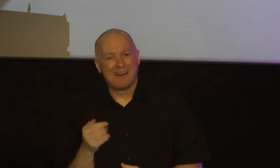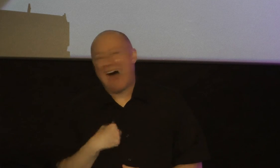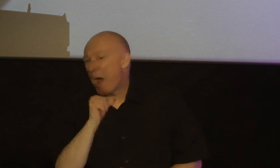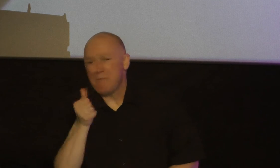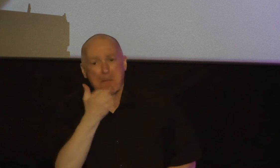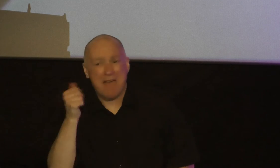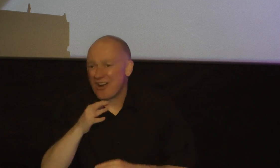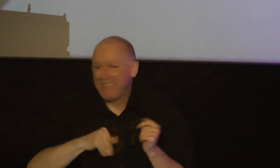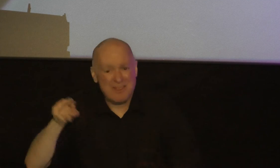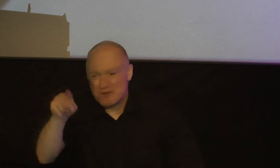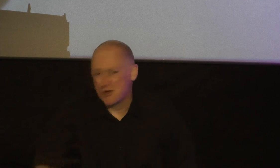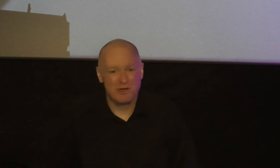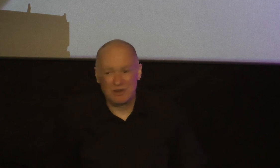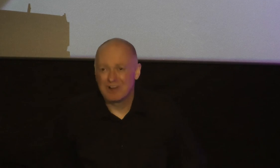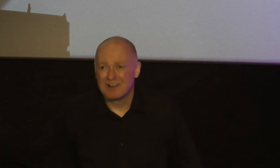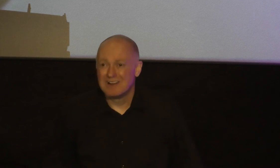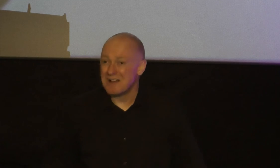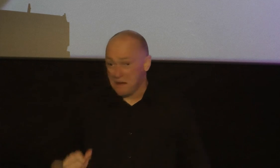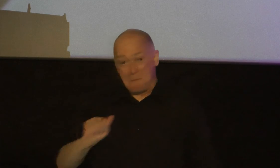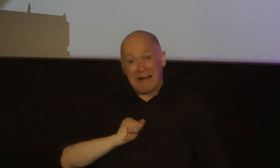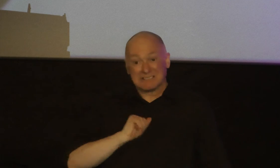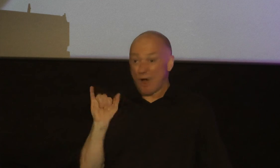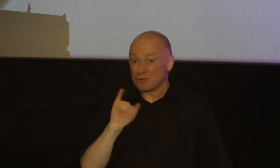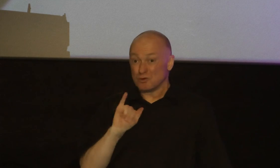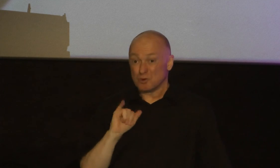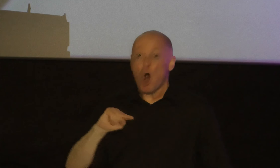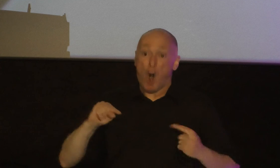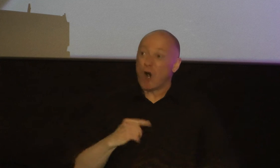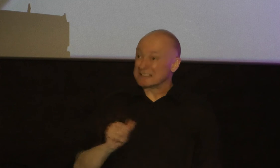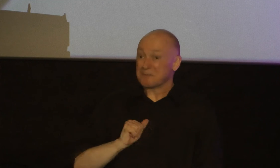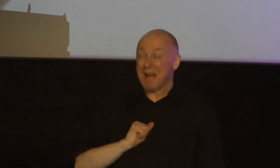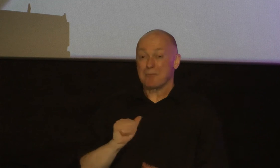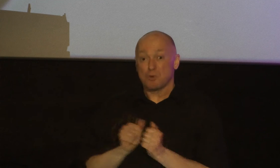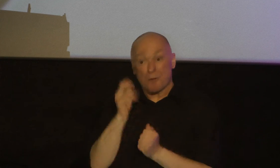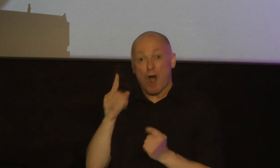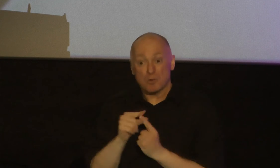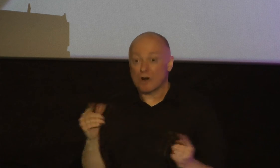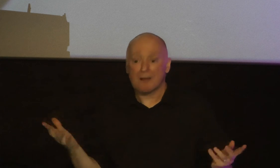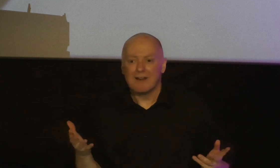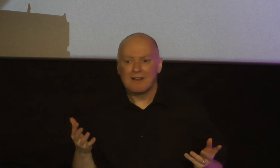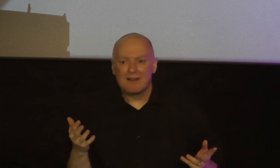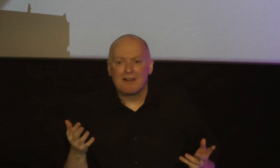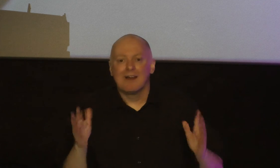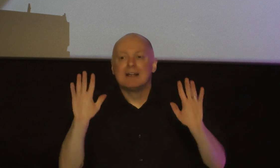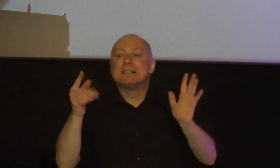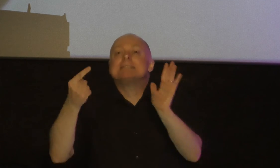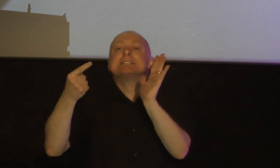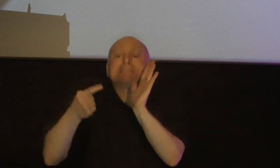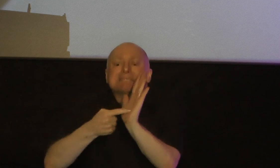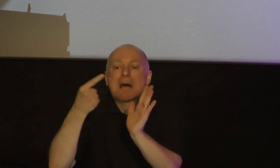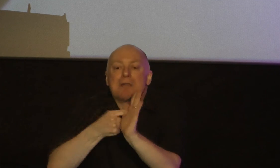that I apply these things to myself I'm not trying to come on top of you but I'm just trying to say to you sometimes the word of God is cutting